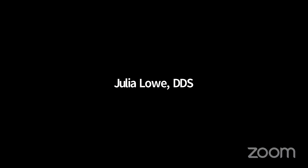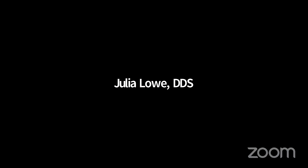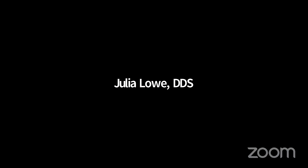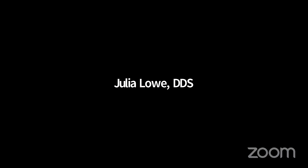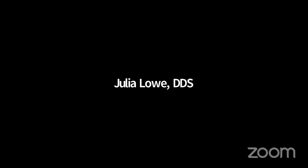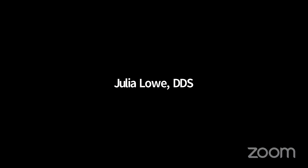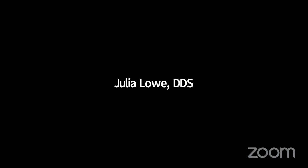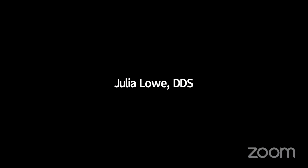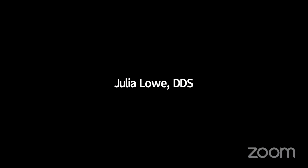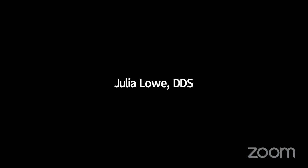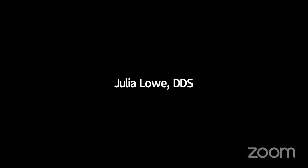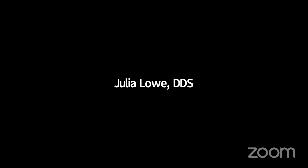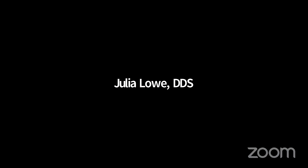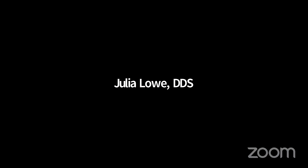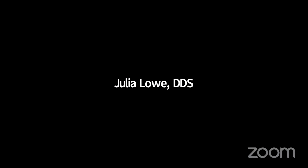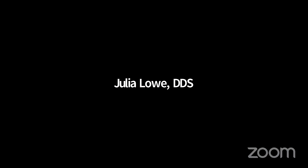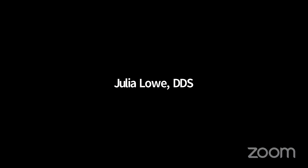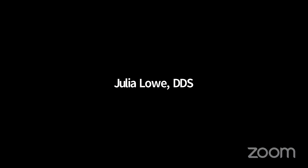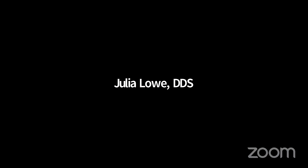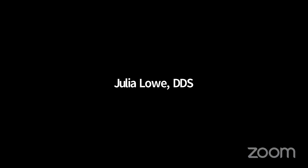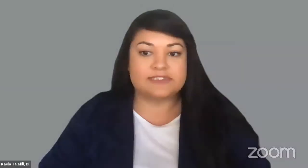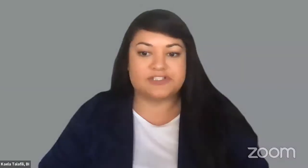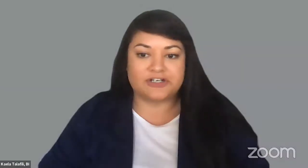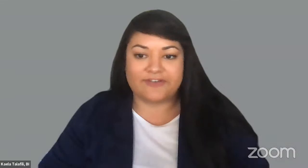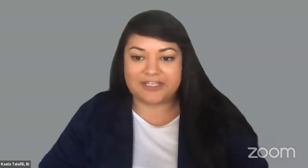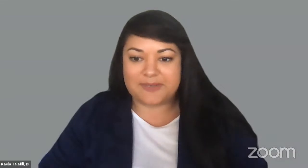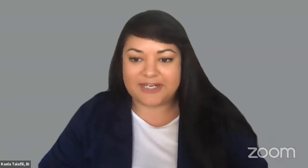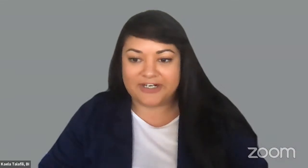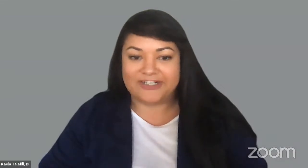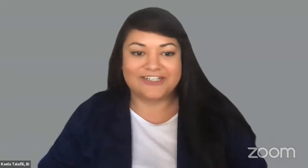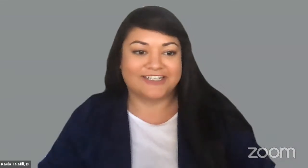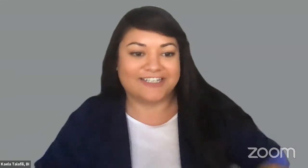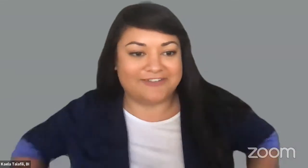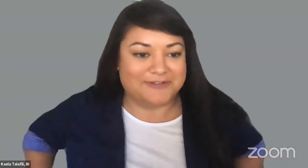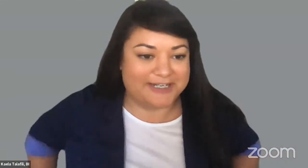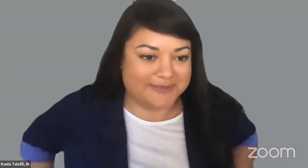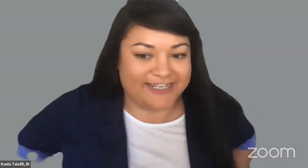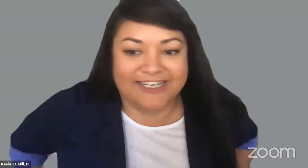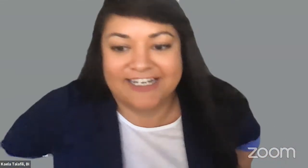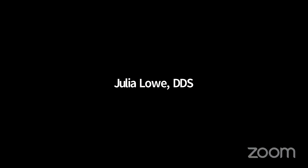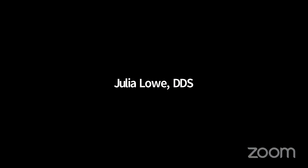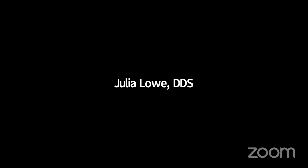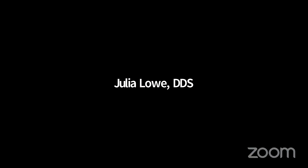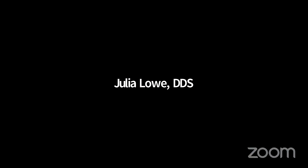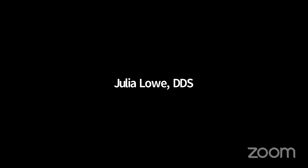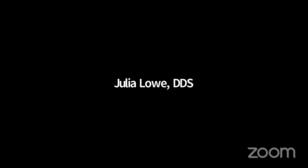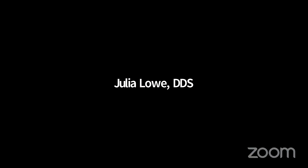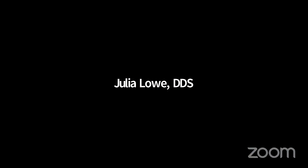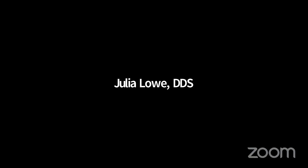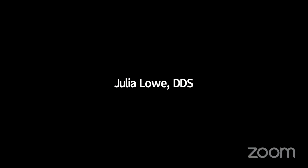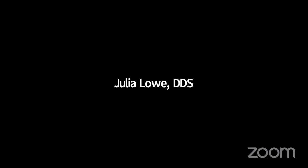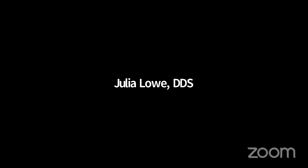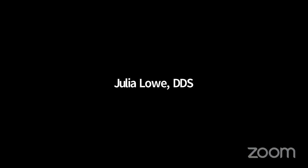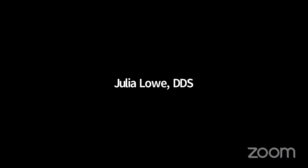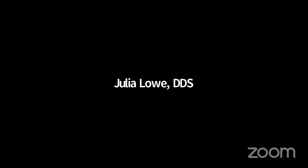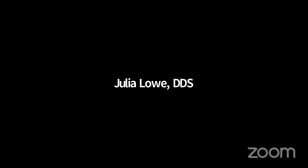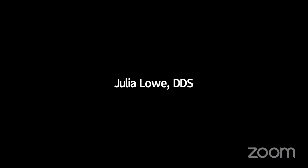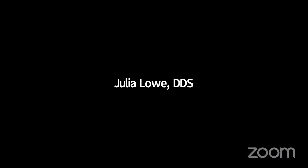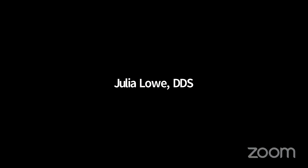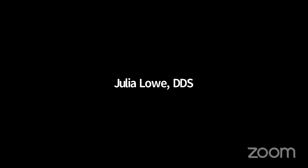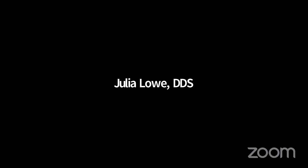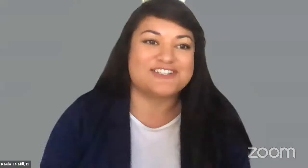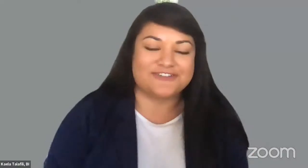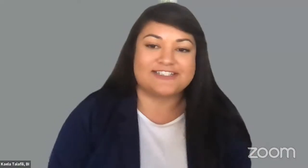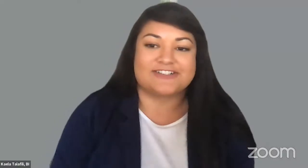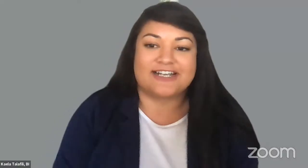Kayla, are you waiting for the video to kick in? I wasn't sure if I could be heard. Can everyone hear me? Yeah, we can hear you. Great. I'm Kayla